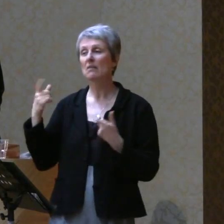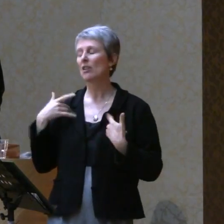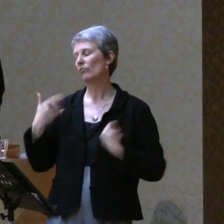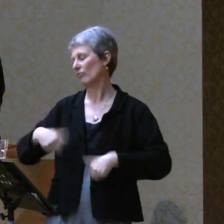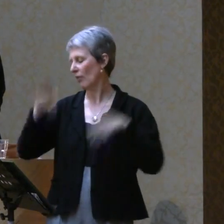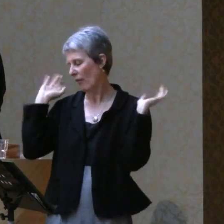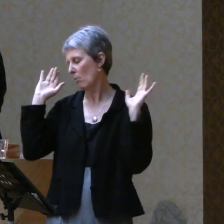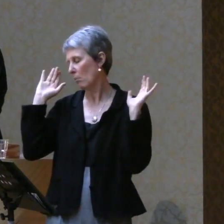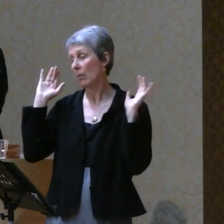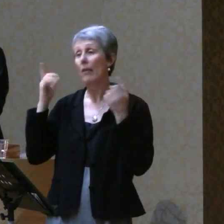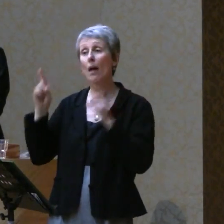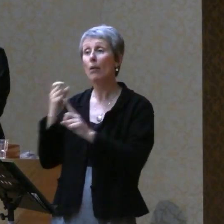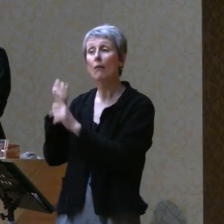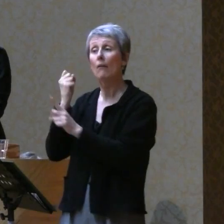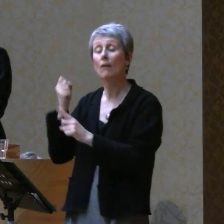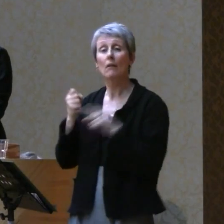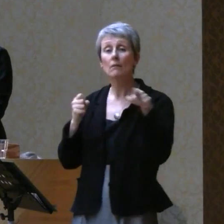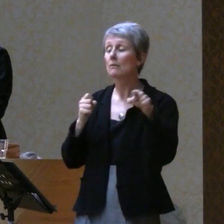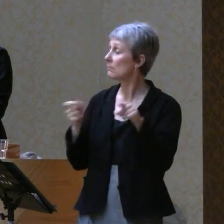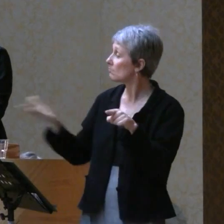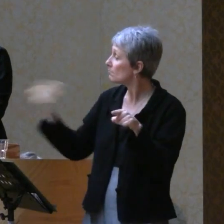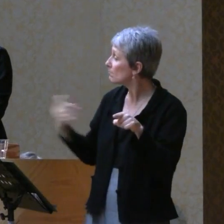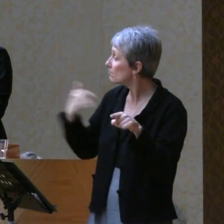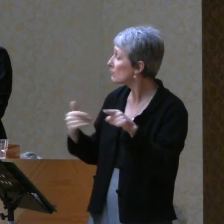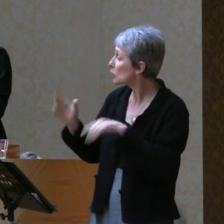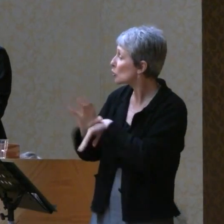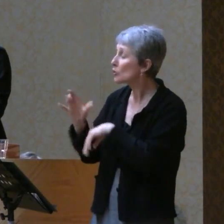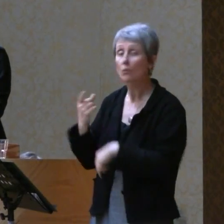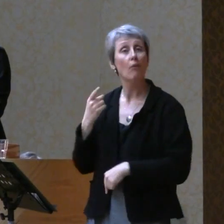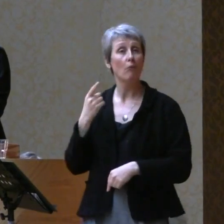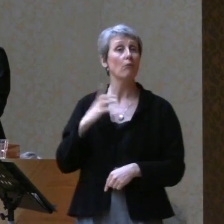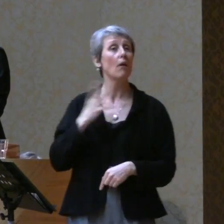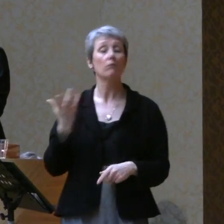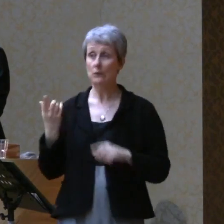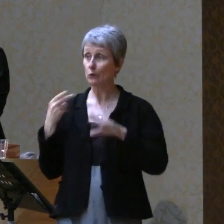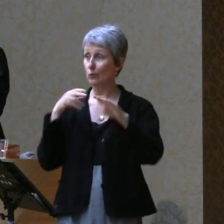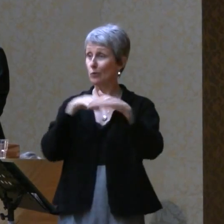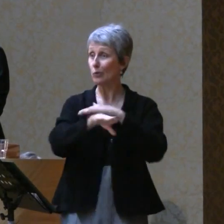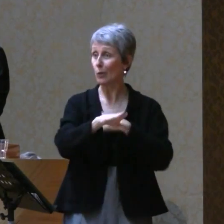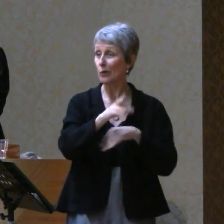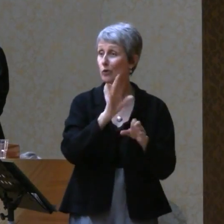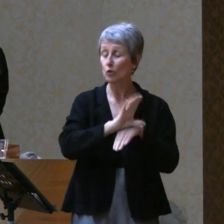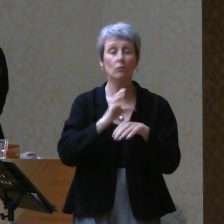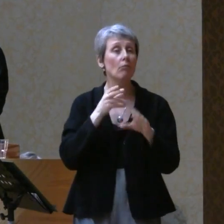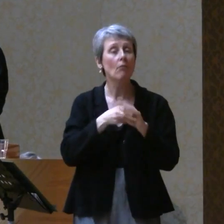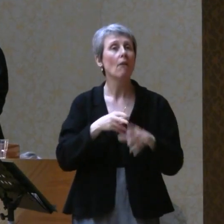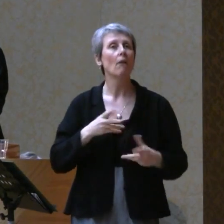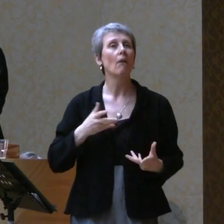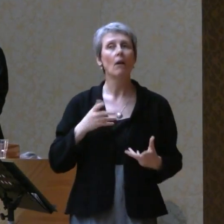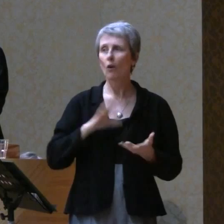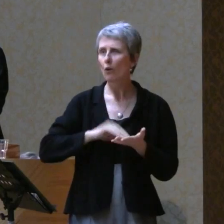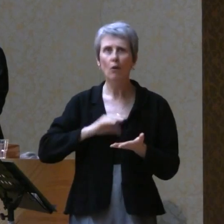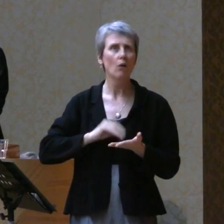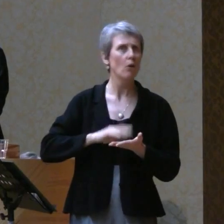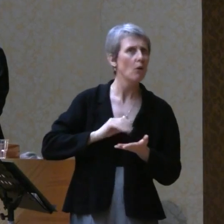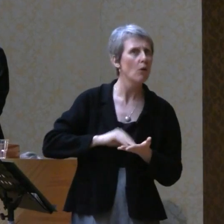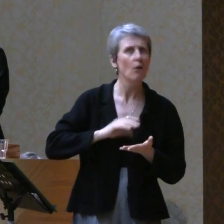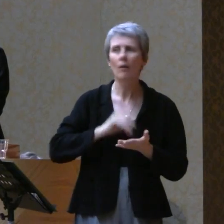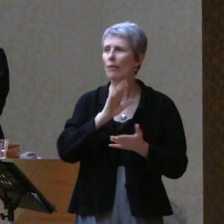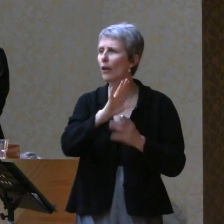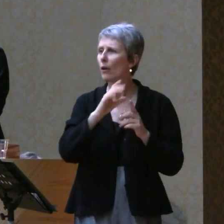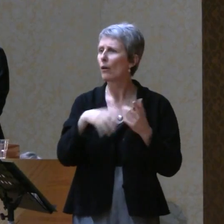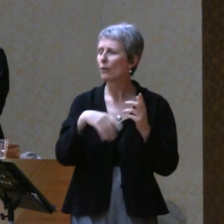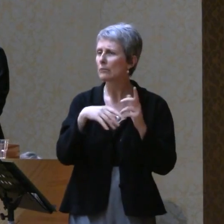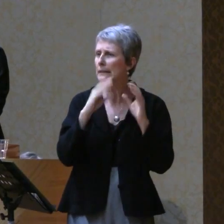church. The church's very clear doctrine held his despair and gave him direction and